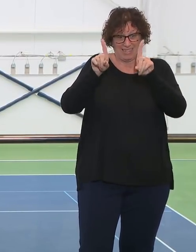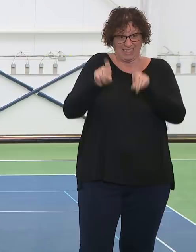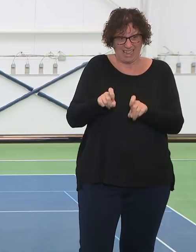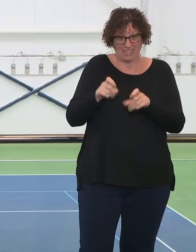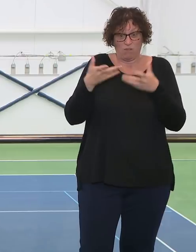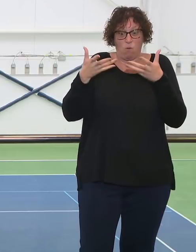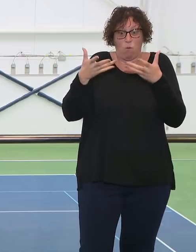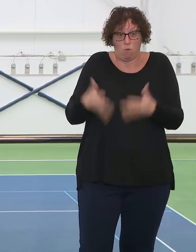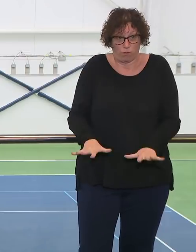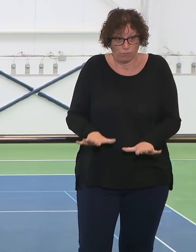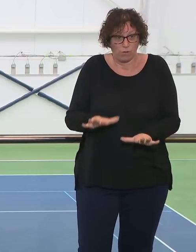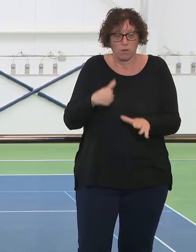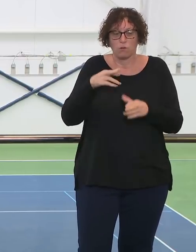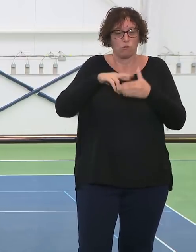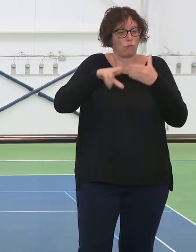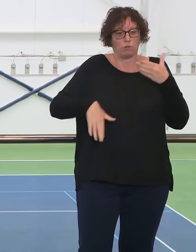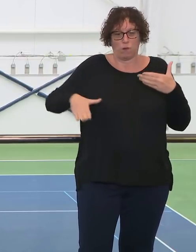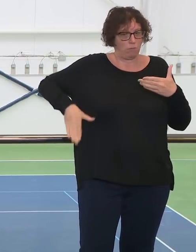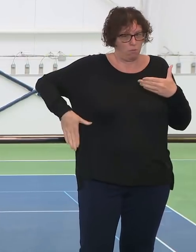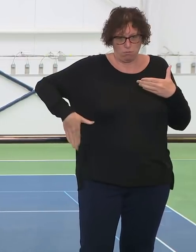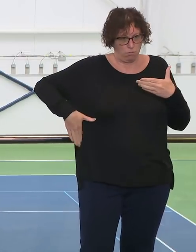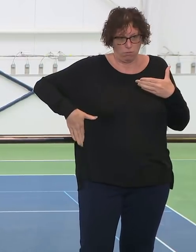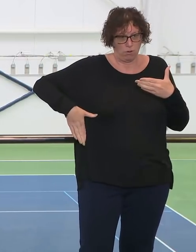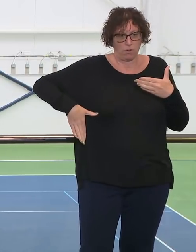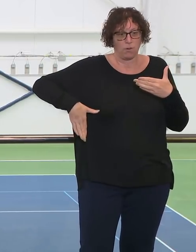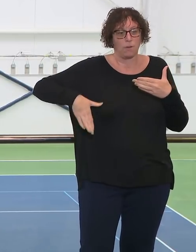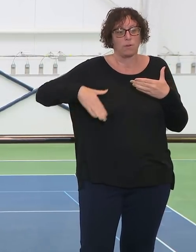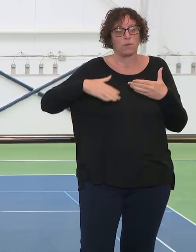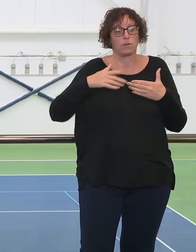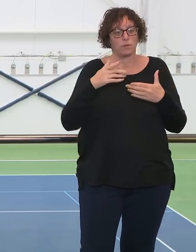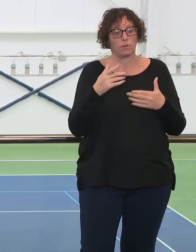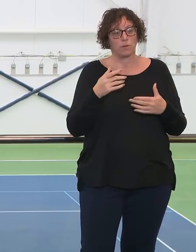that means a mask. means eye protection.